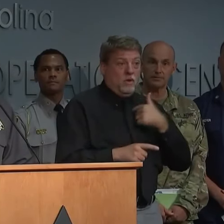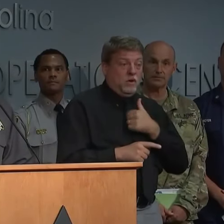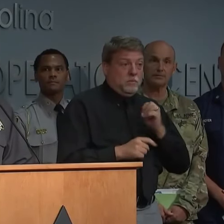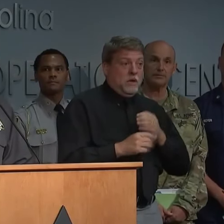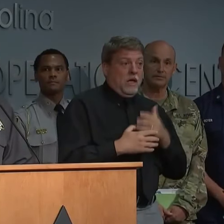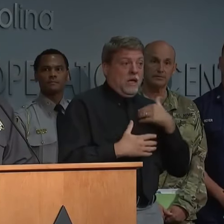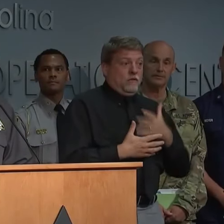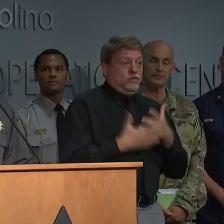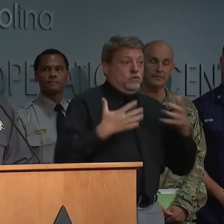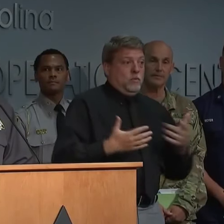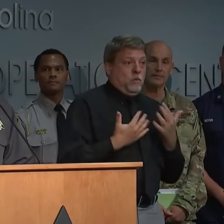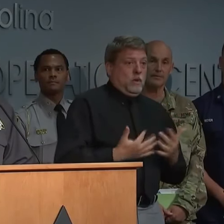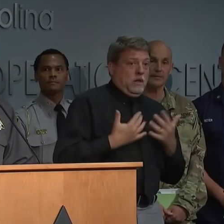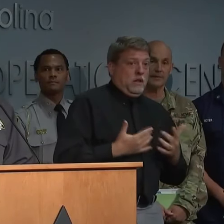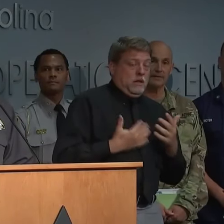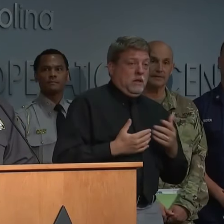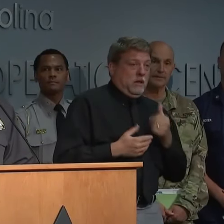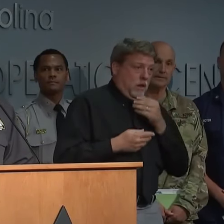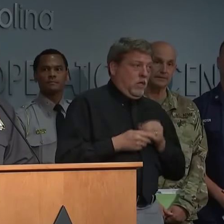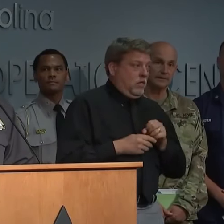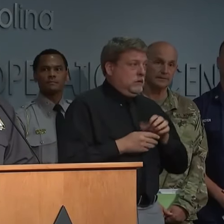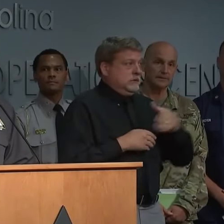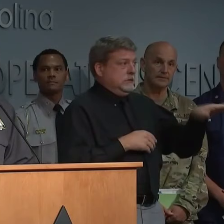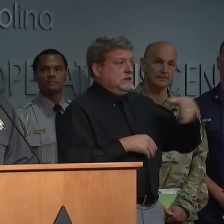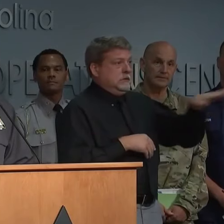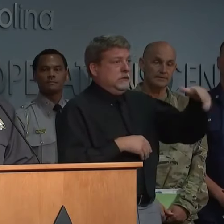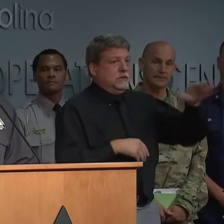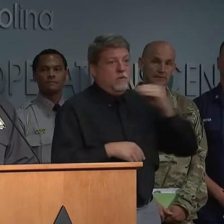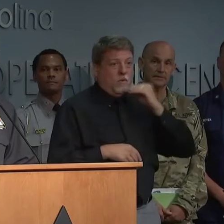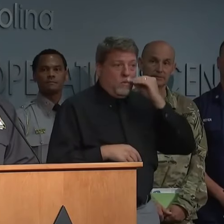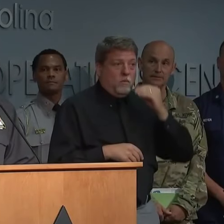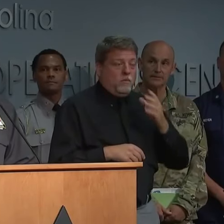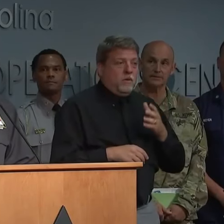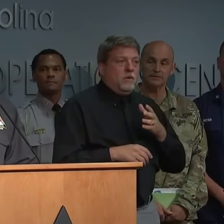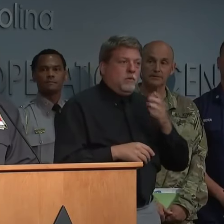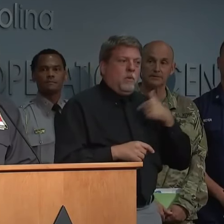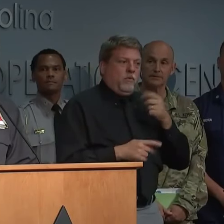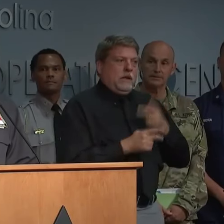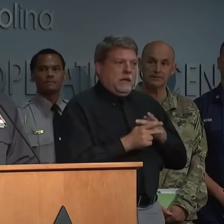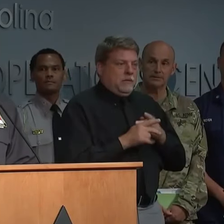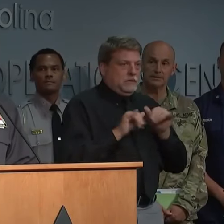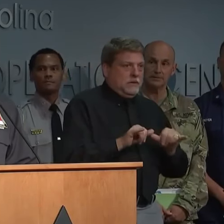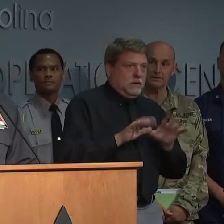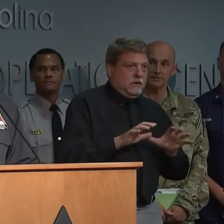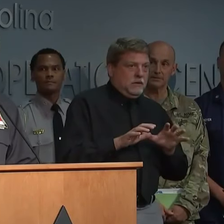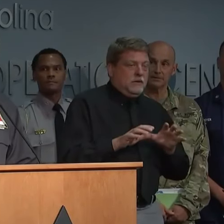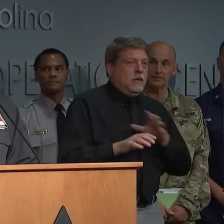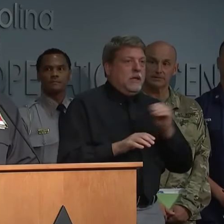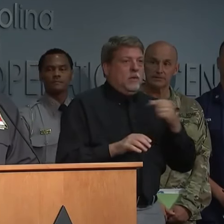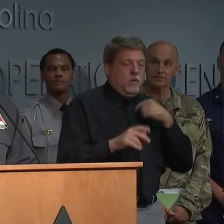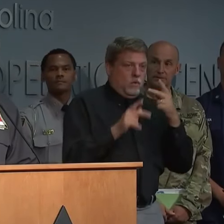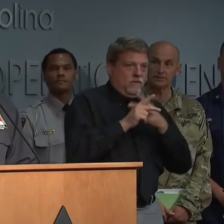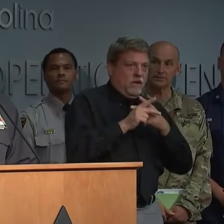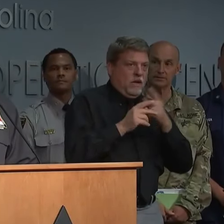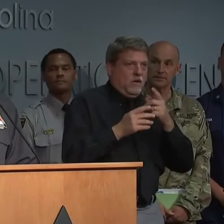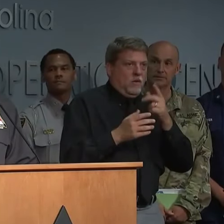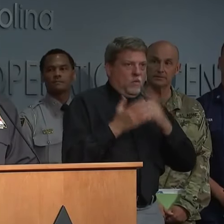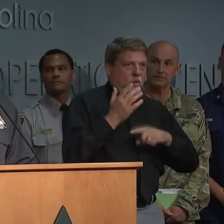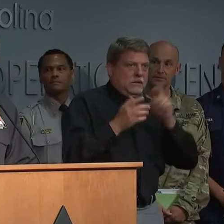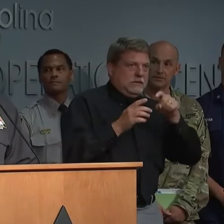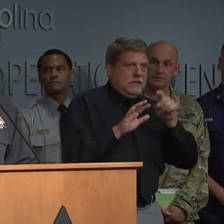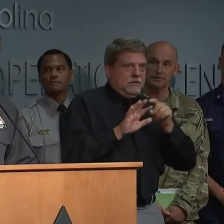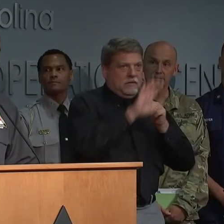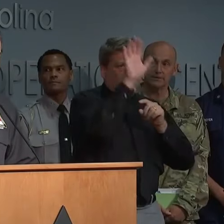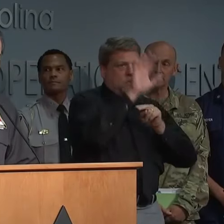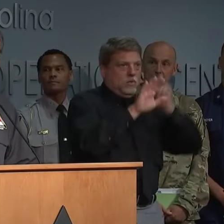underprepared, and that's what we're doing this morning. I'm sure that we will be ratcheting down things in the southeastern part of the